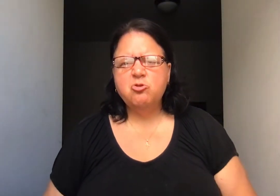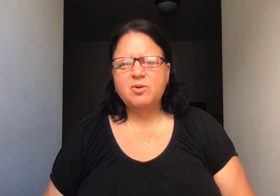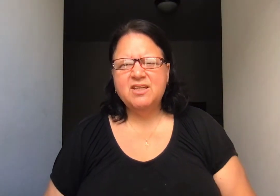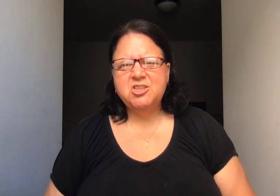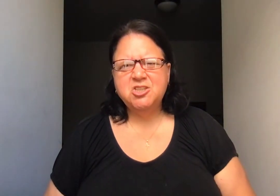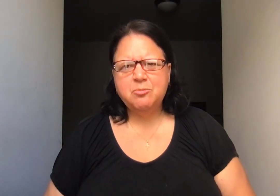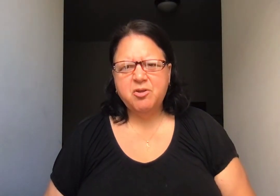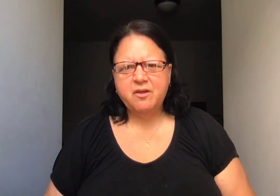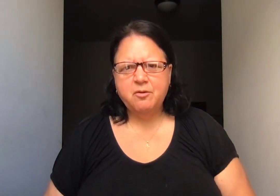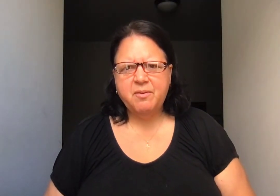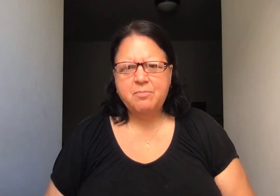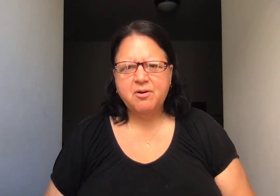relationship with other people.